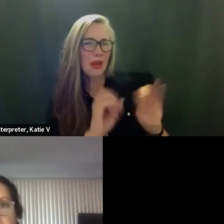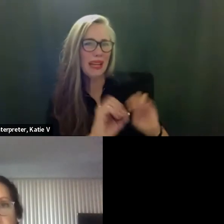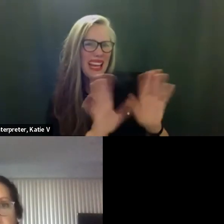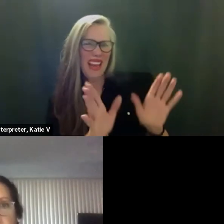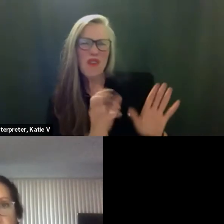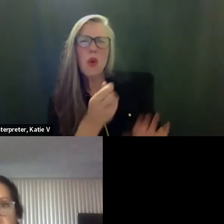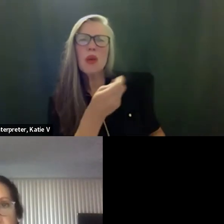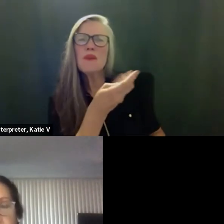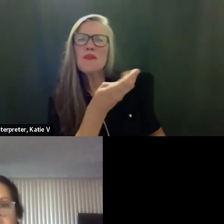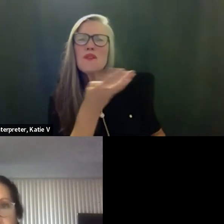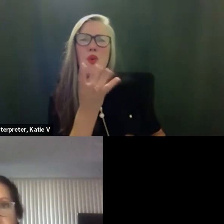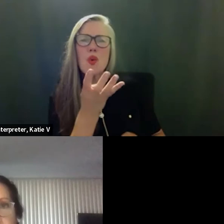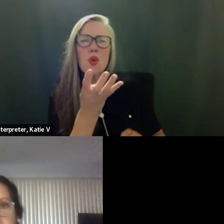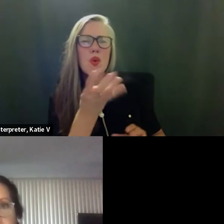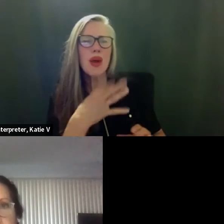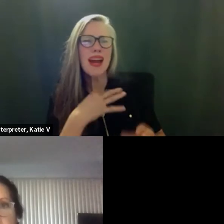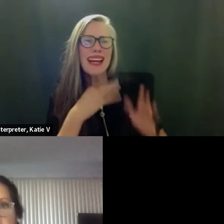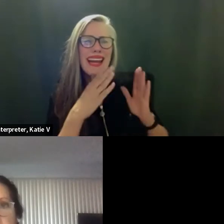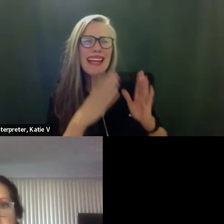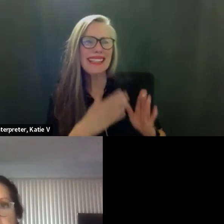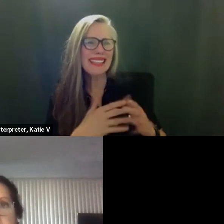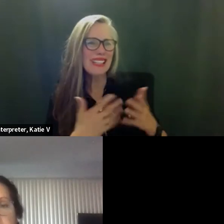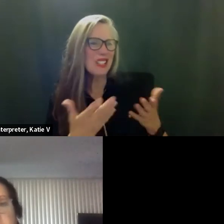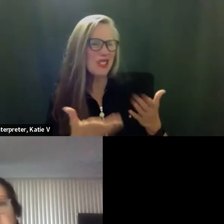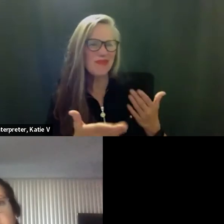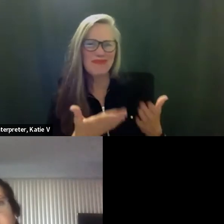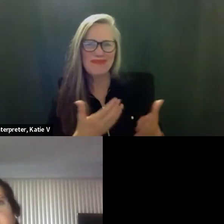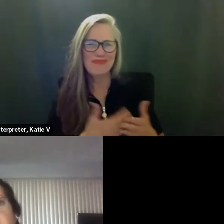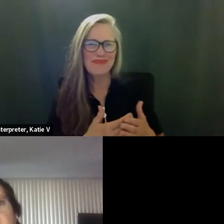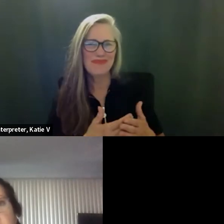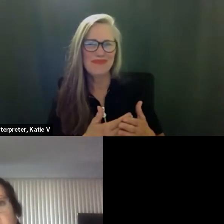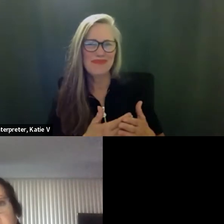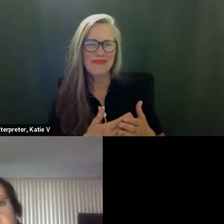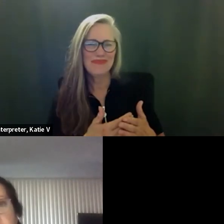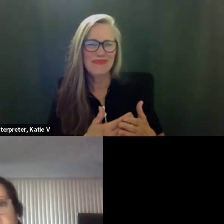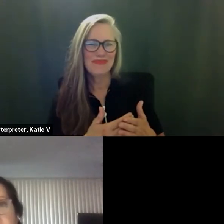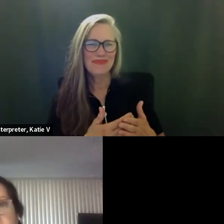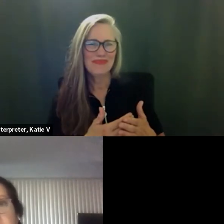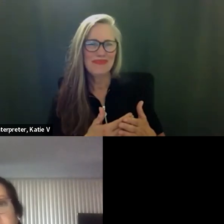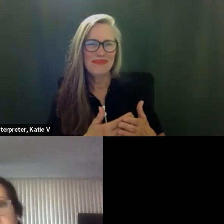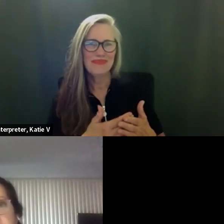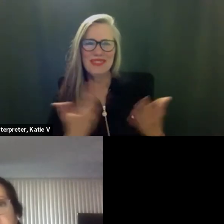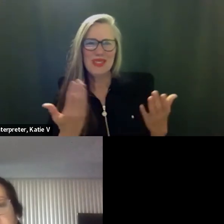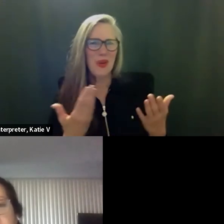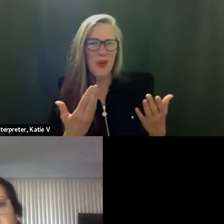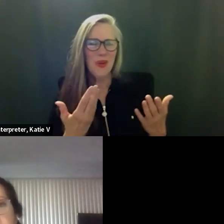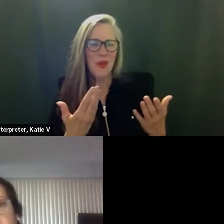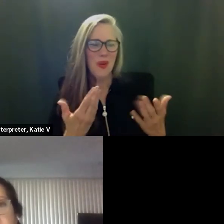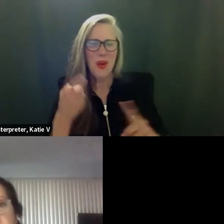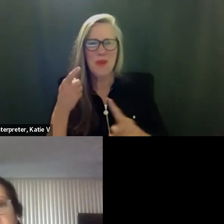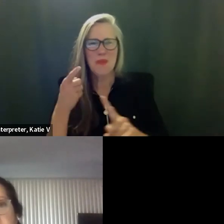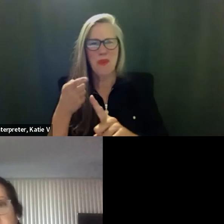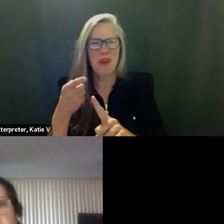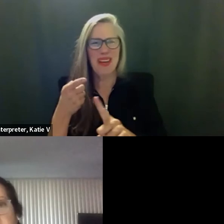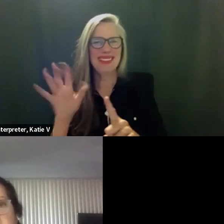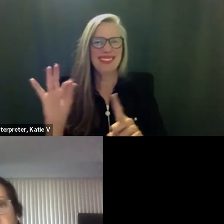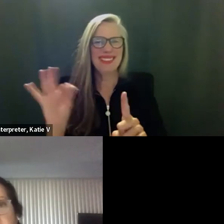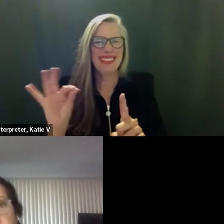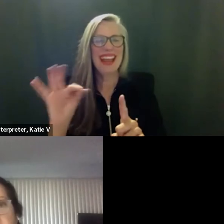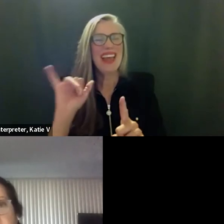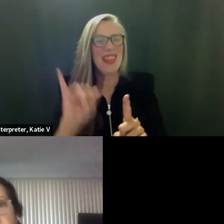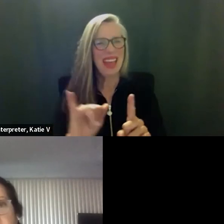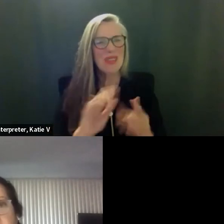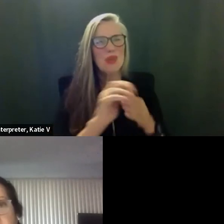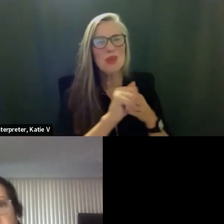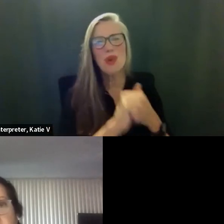handful of candidates it's it seems uh pointless so that you could do exactly and so that's what you'll be guiding